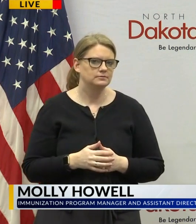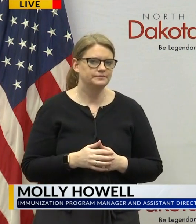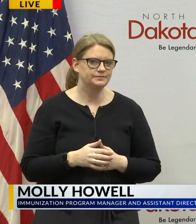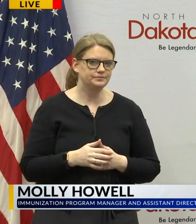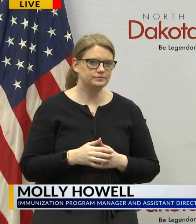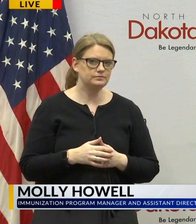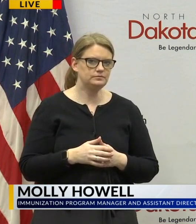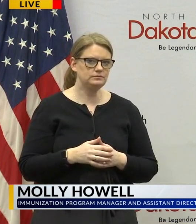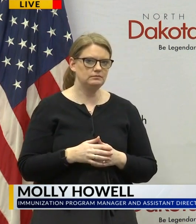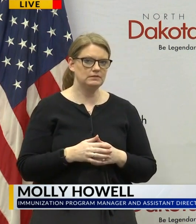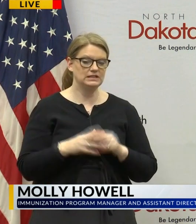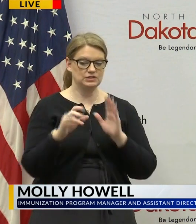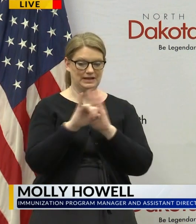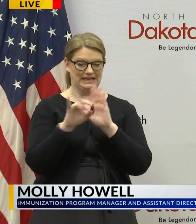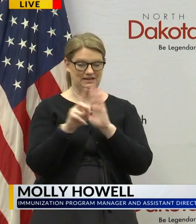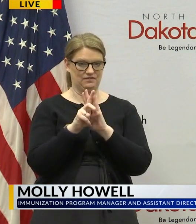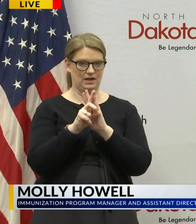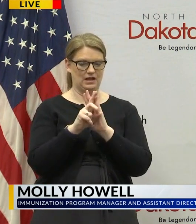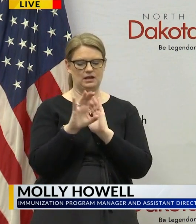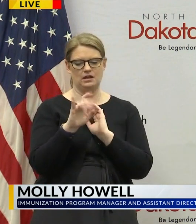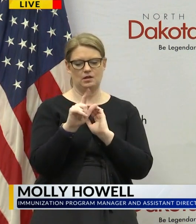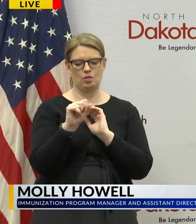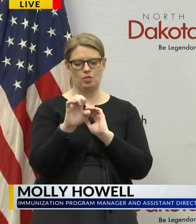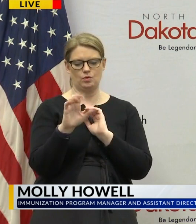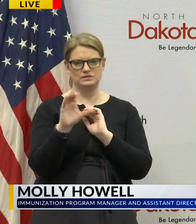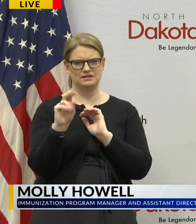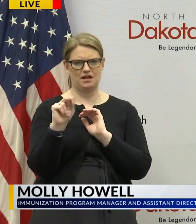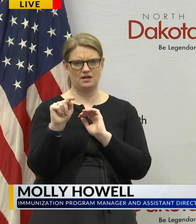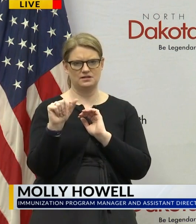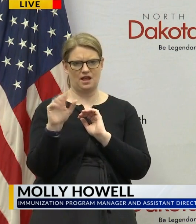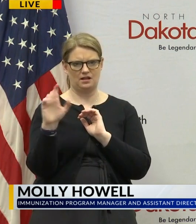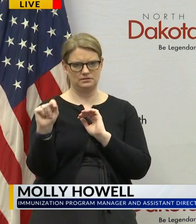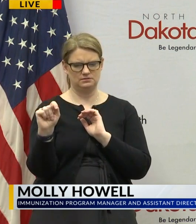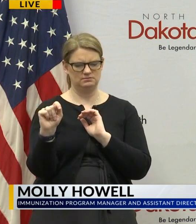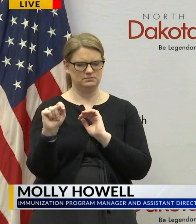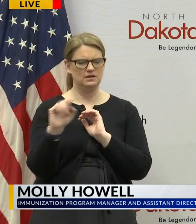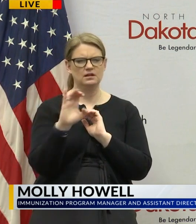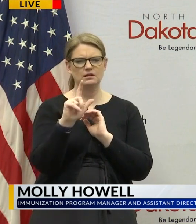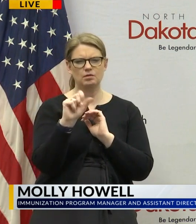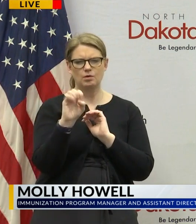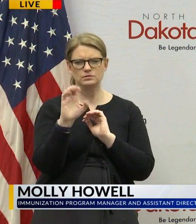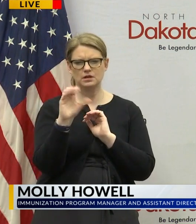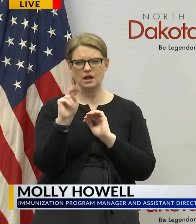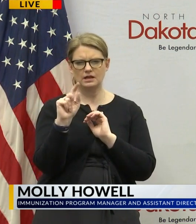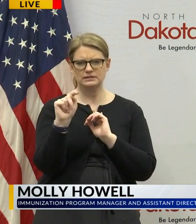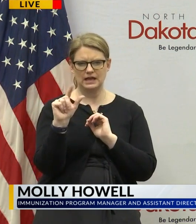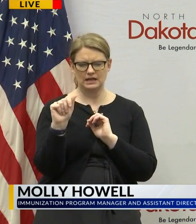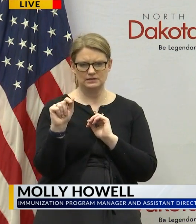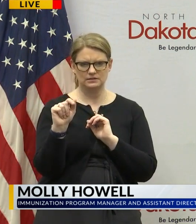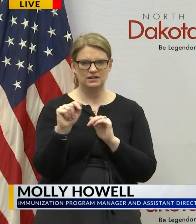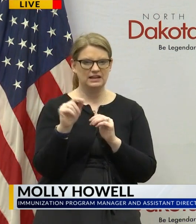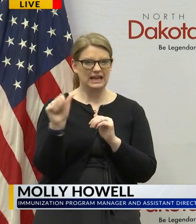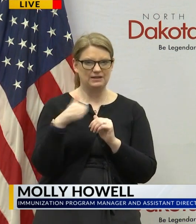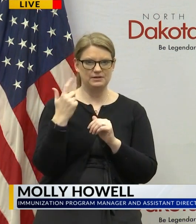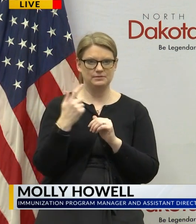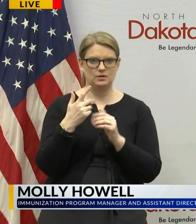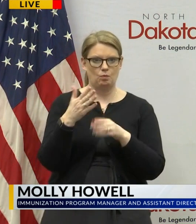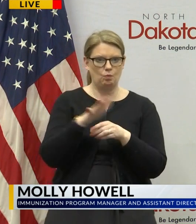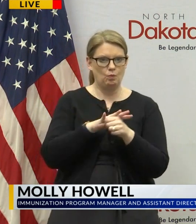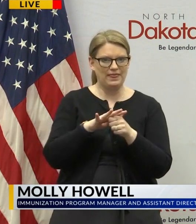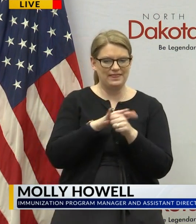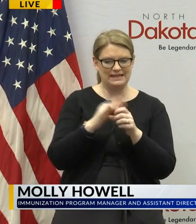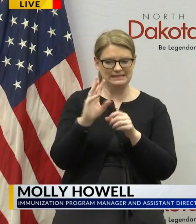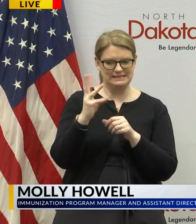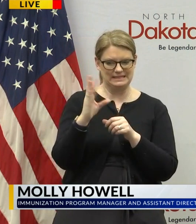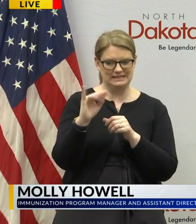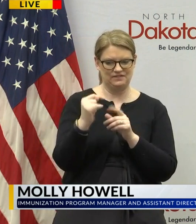identify close contacts and so a close contact is anyone that's within six feet for a prolonged period of time